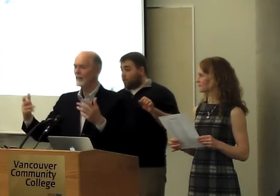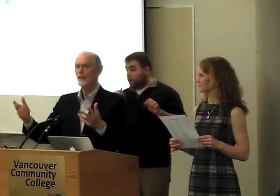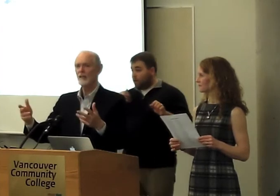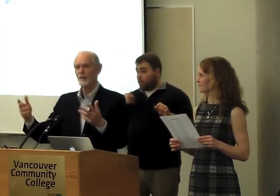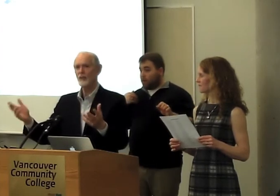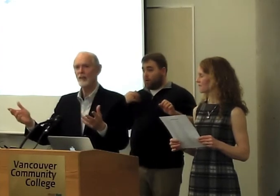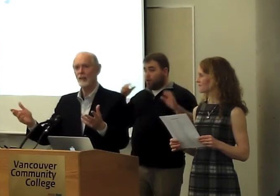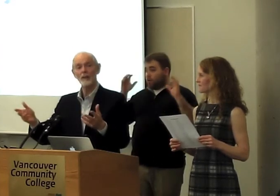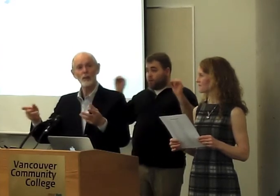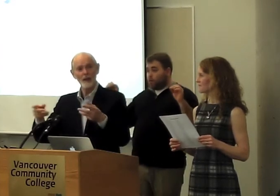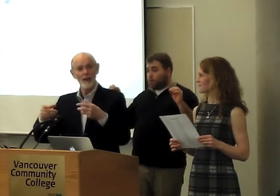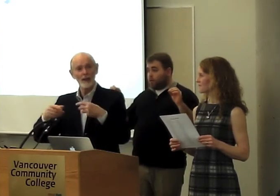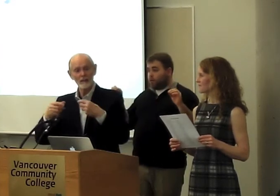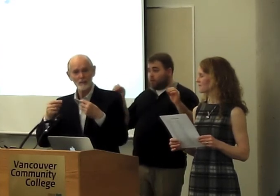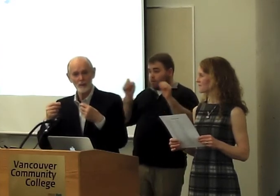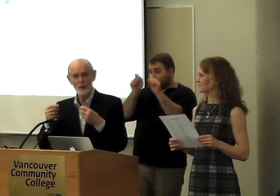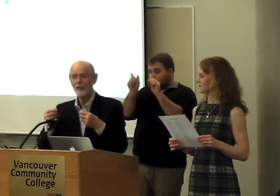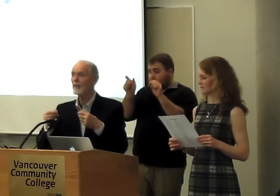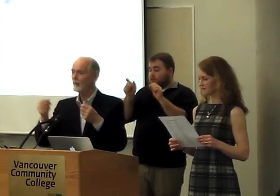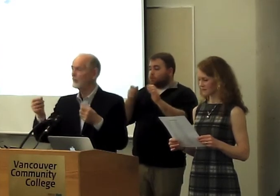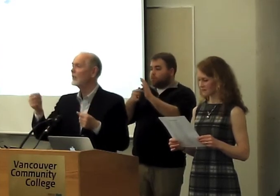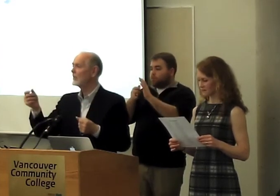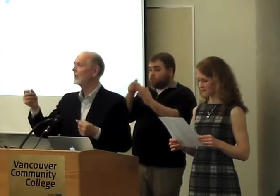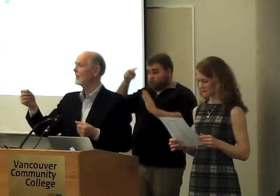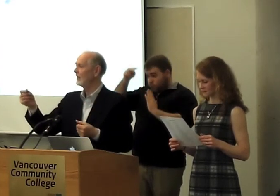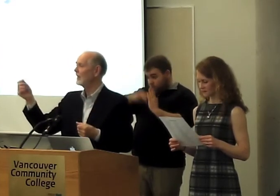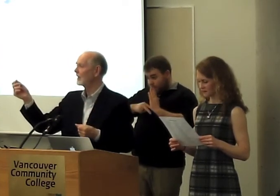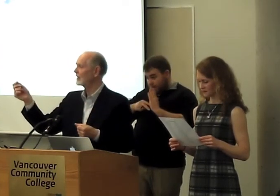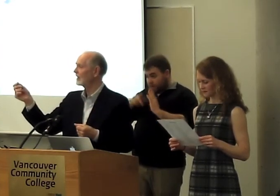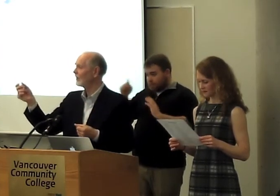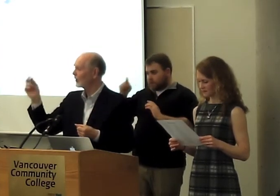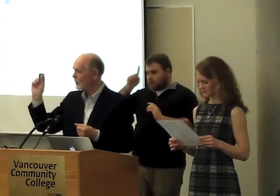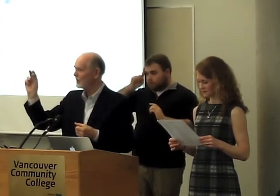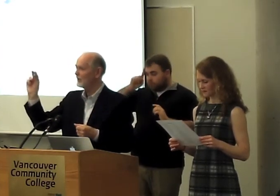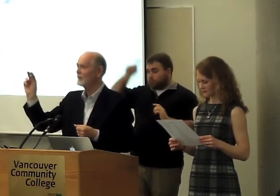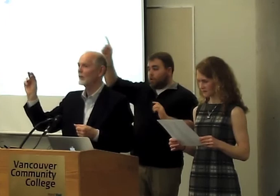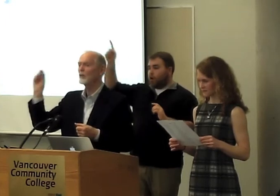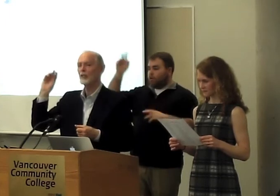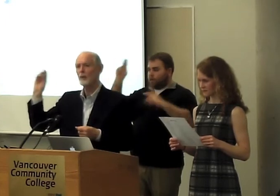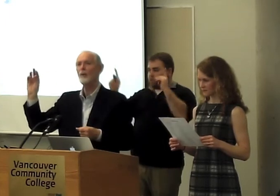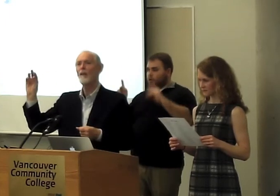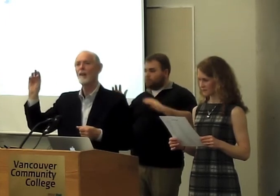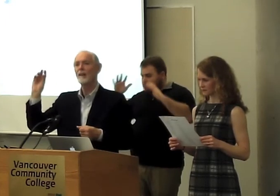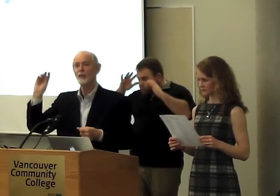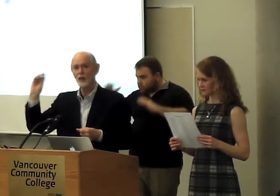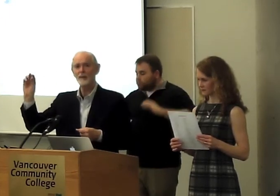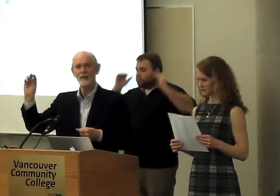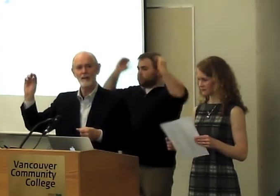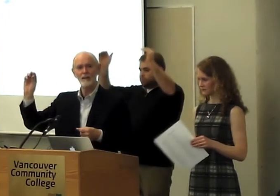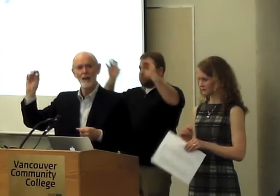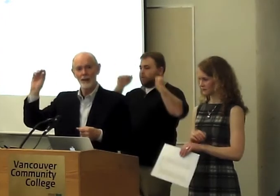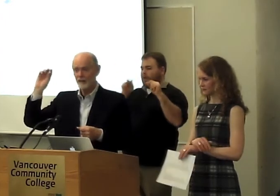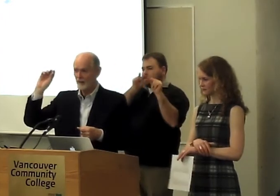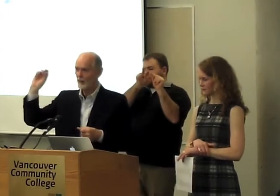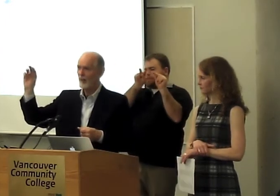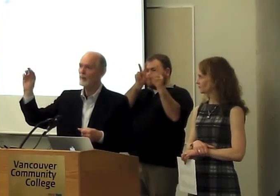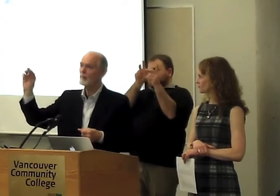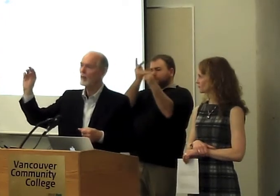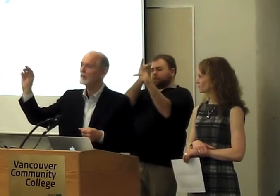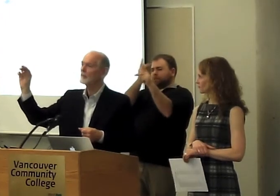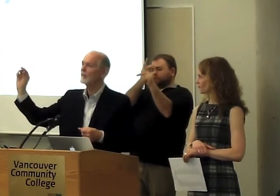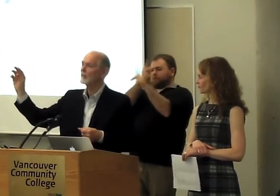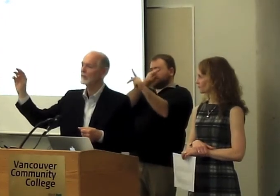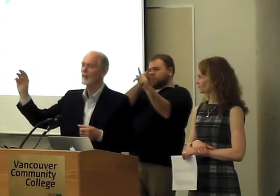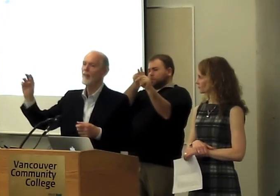and years and years of training. And you had to have a priestly caste, you know, a group of people whose sole job in life and that